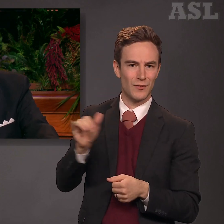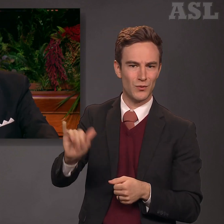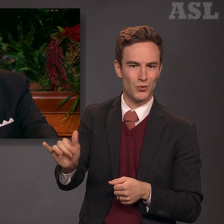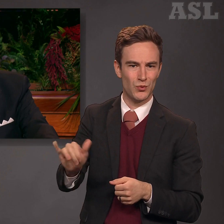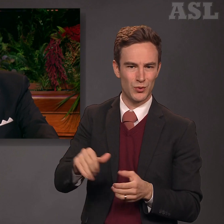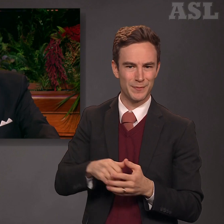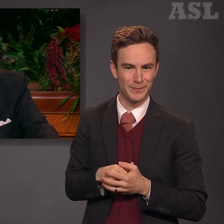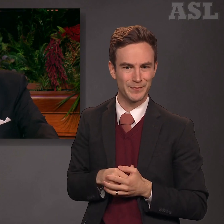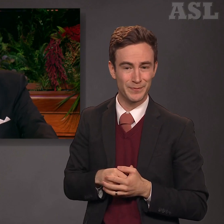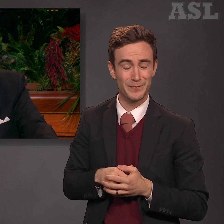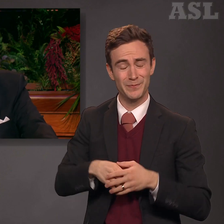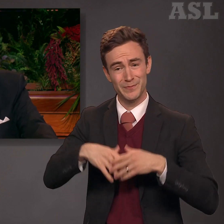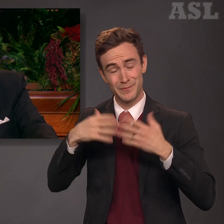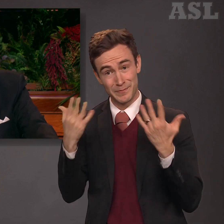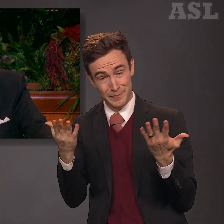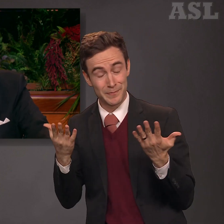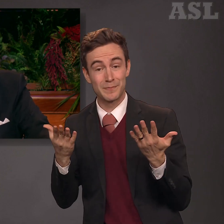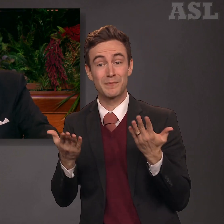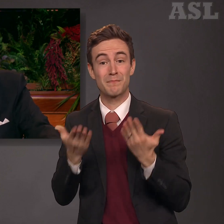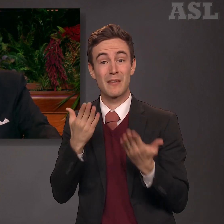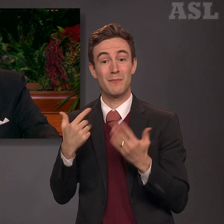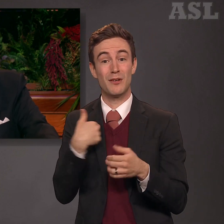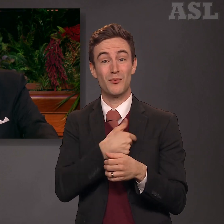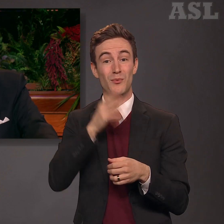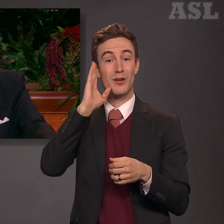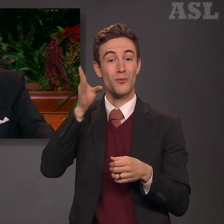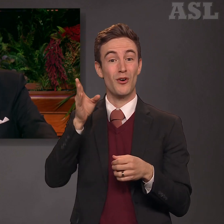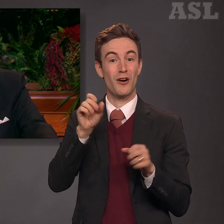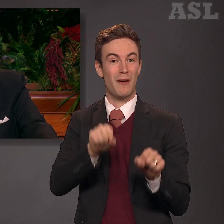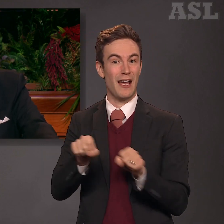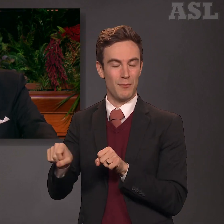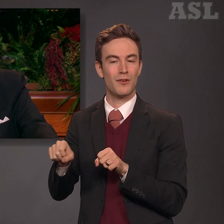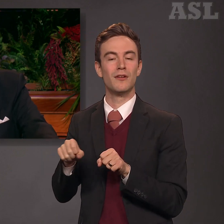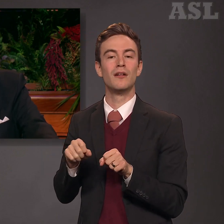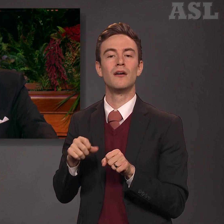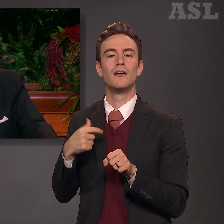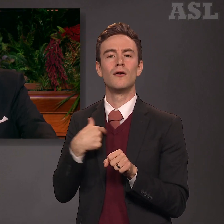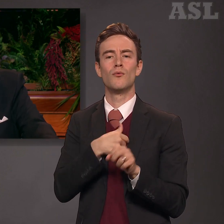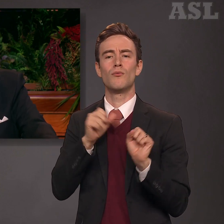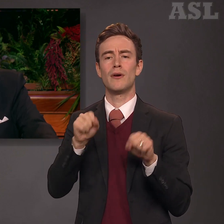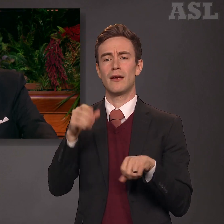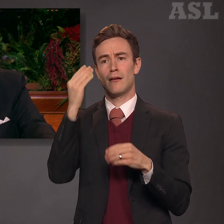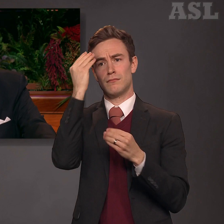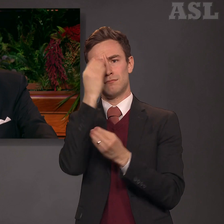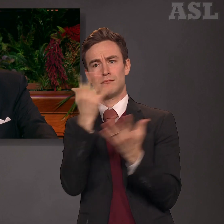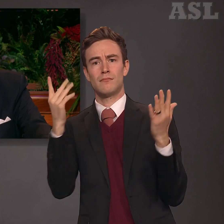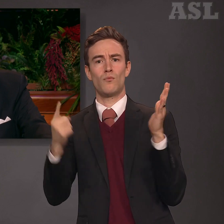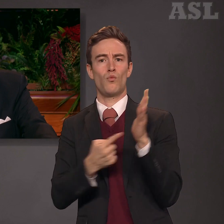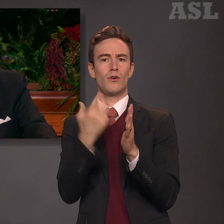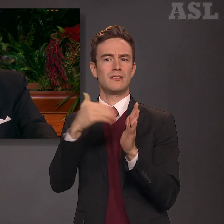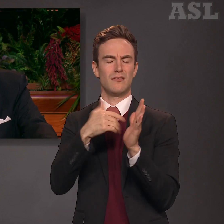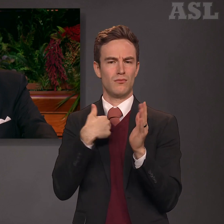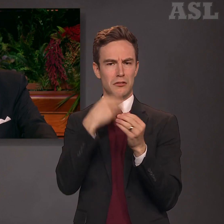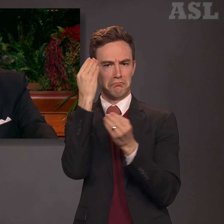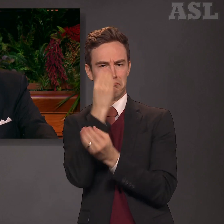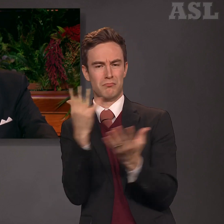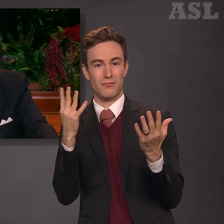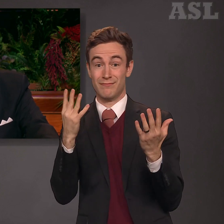Perhaps then, we will be able to say once again, there could not be